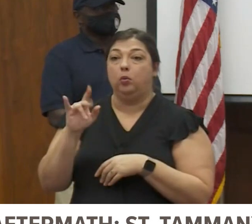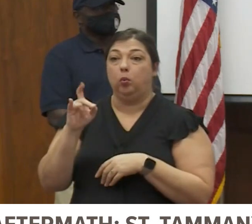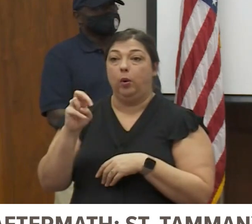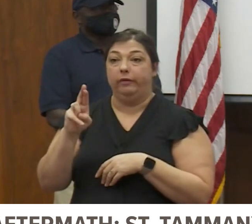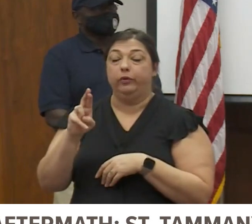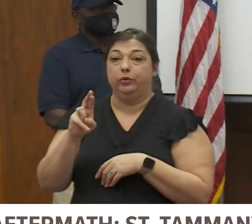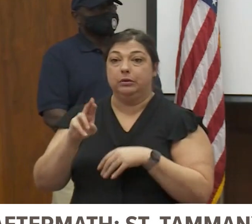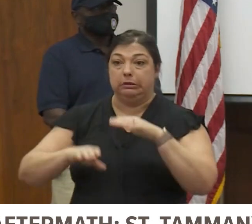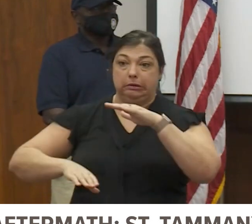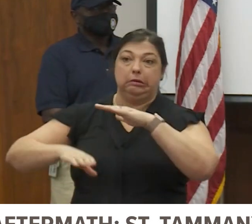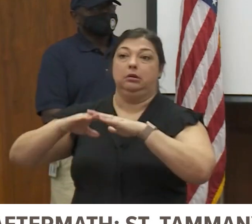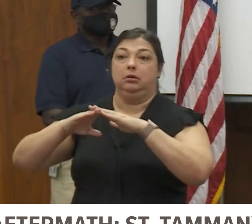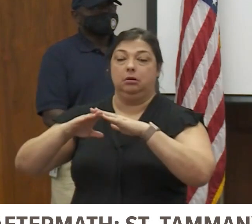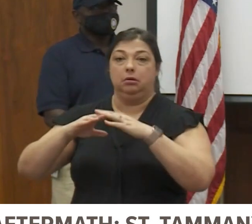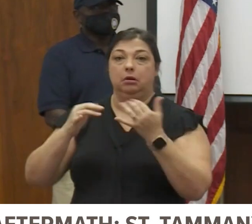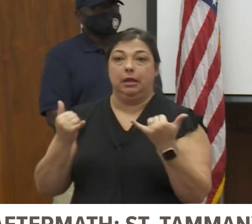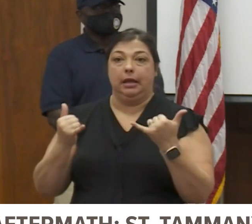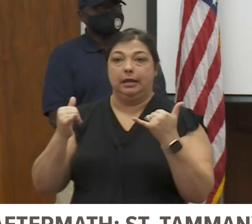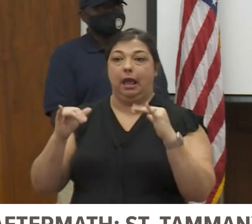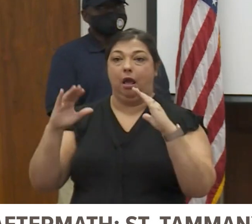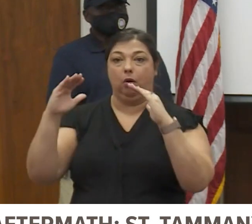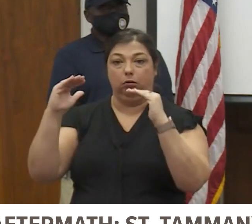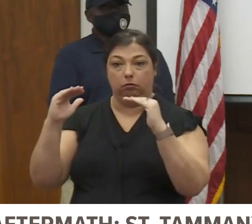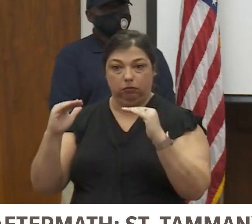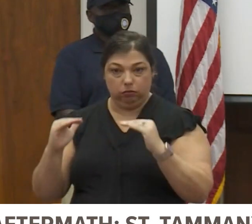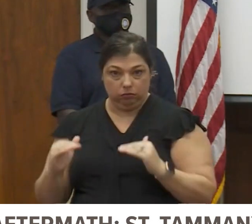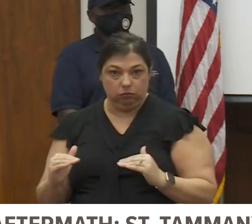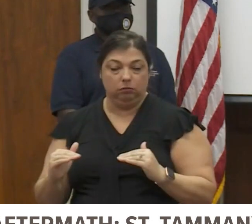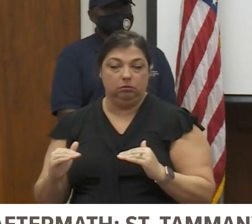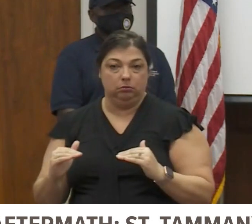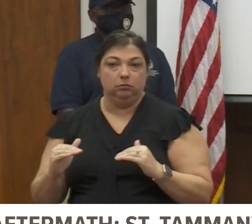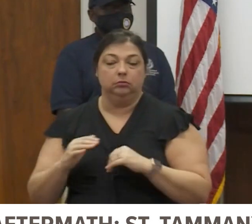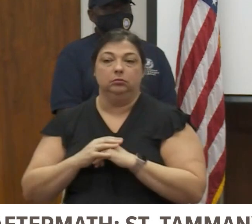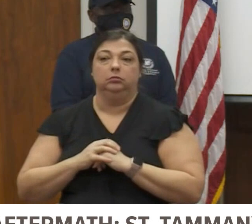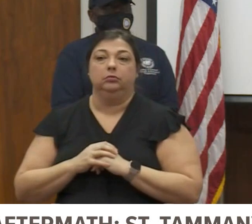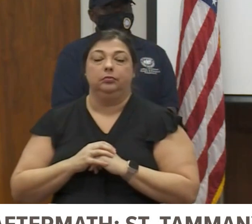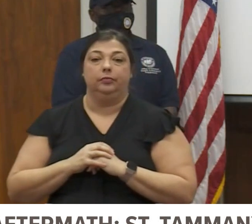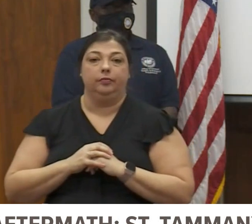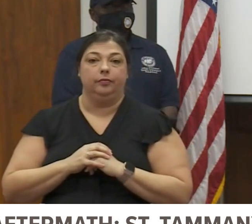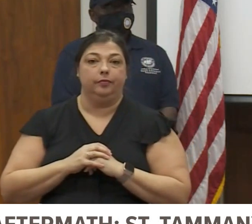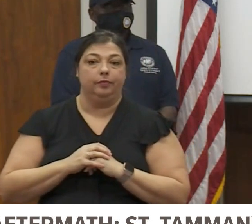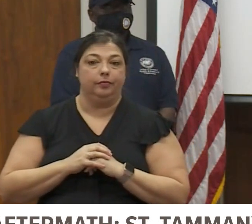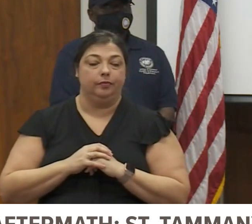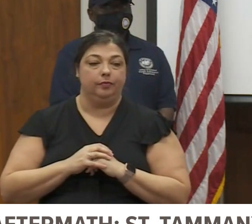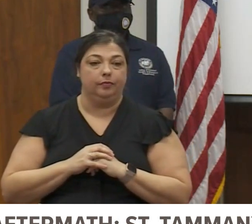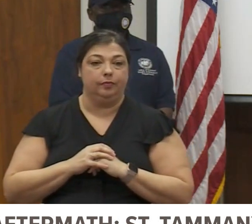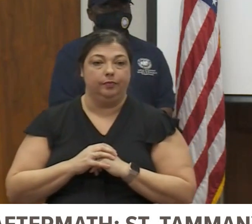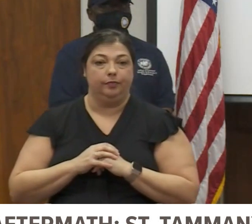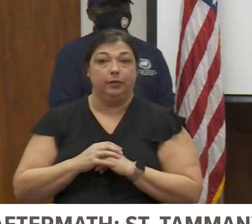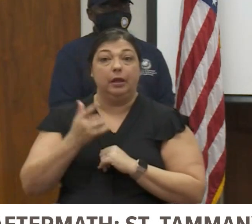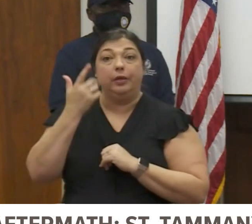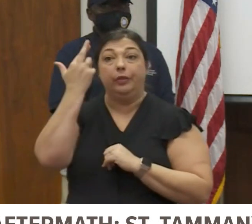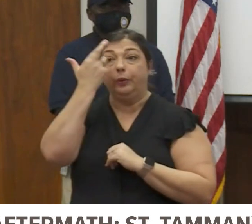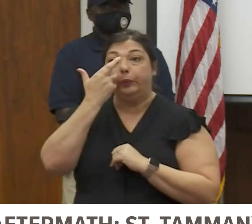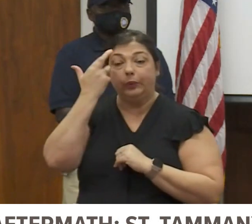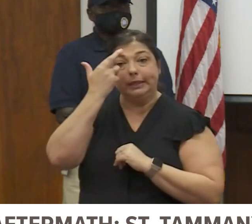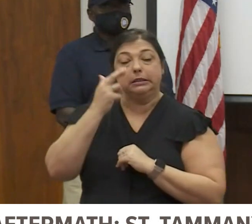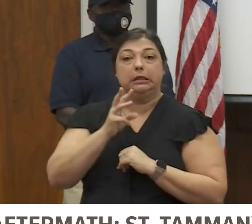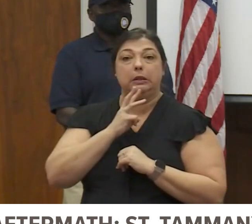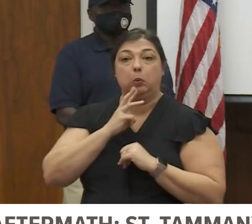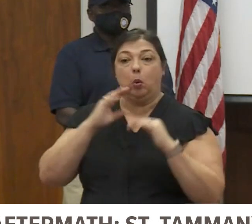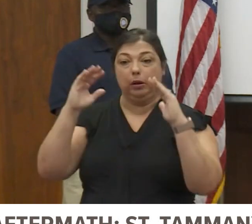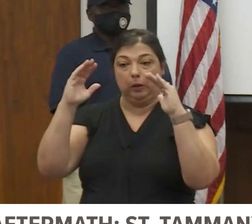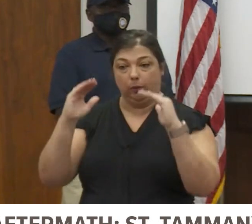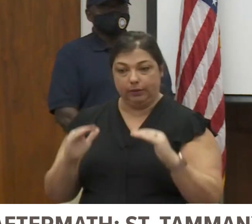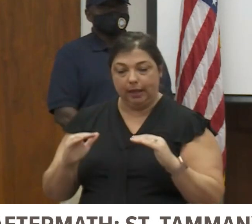and are now receding due to no rain yesterday simply